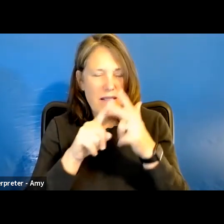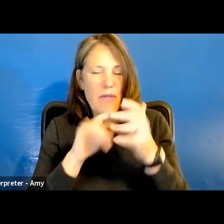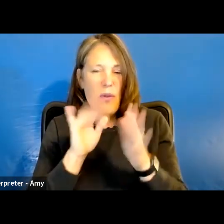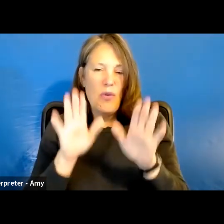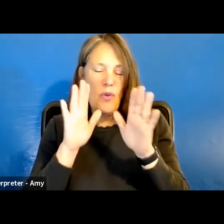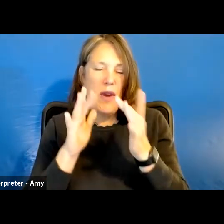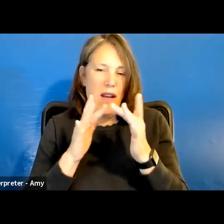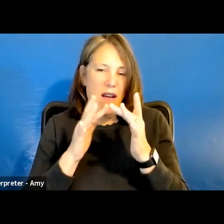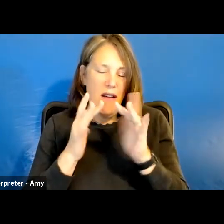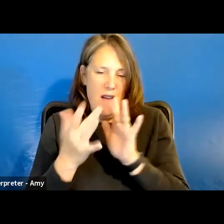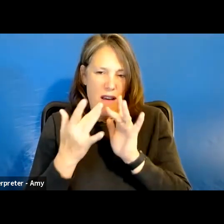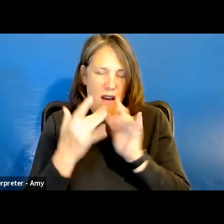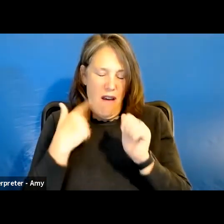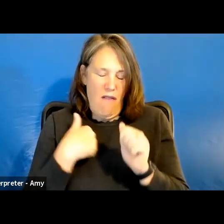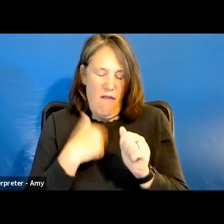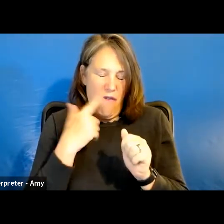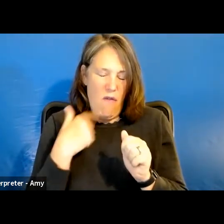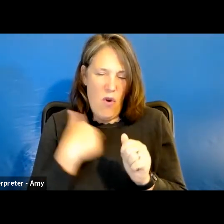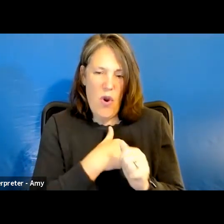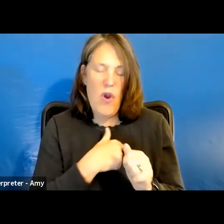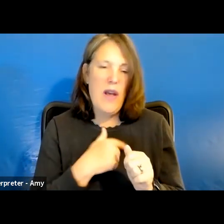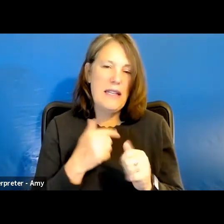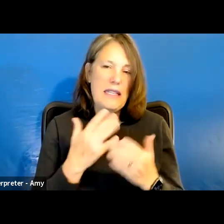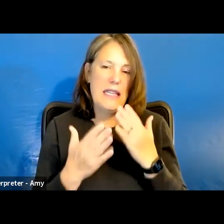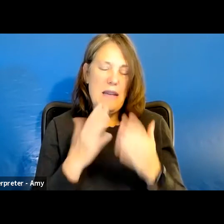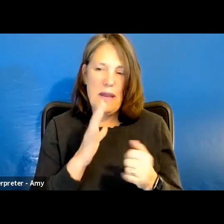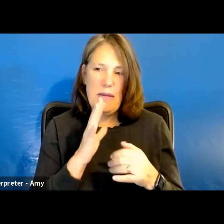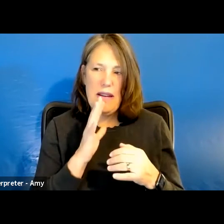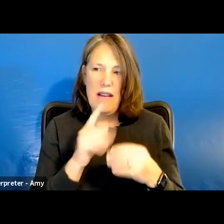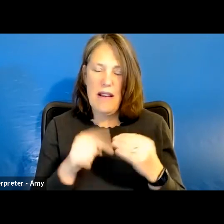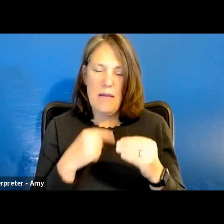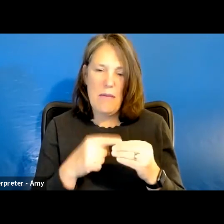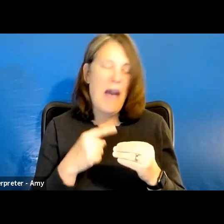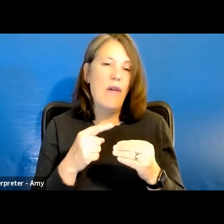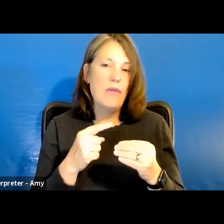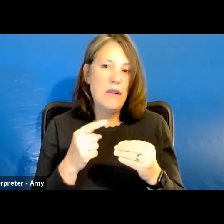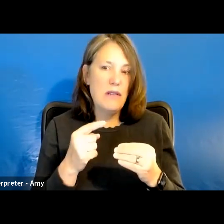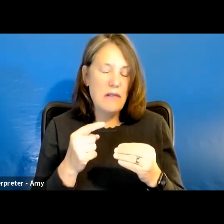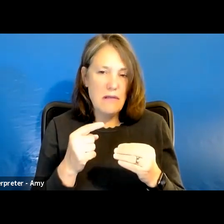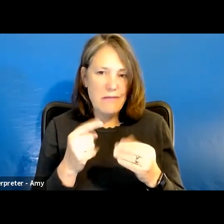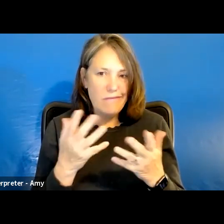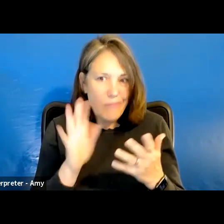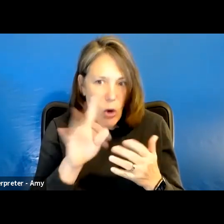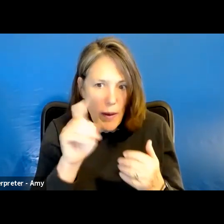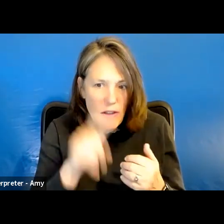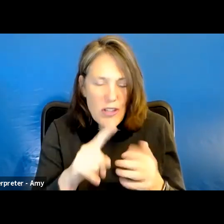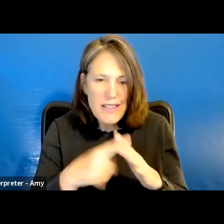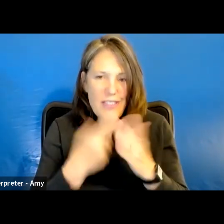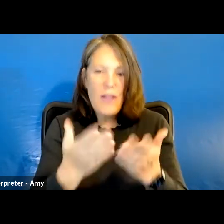those are great contacts for us. I'm excited to hear a little bit more and maybe see what some of your questions are and start